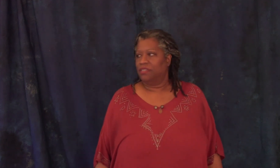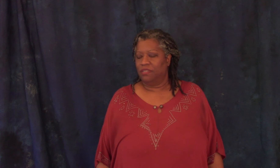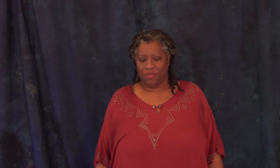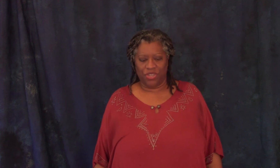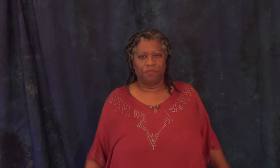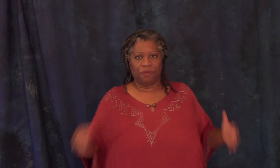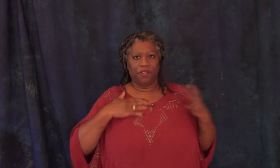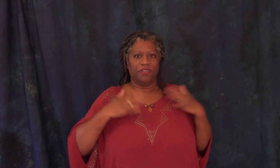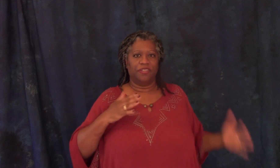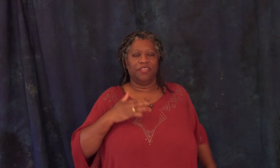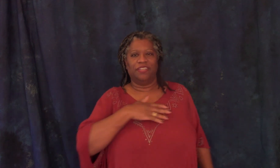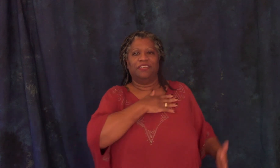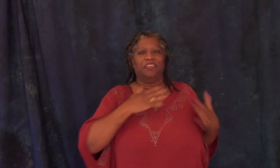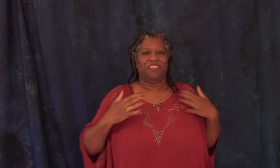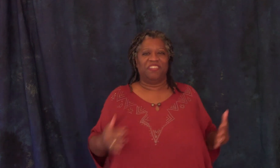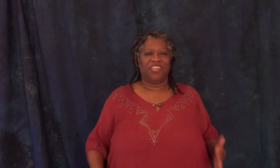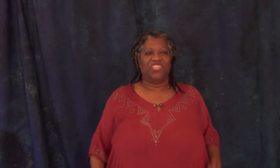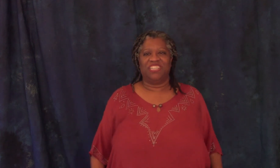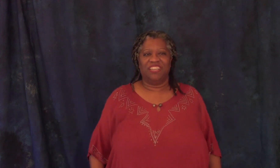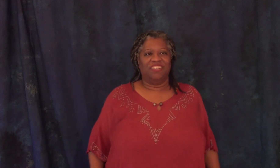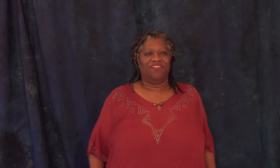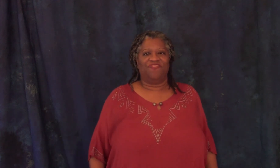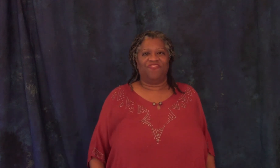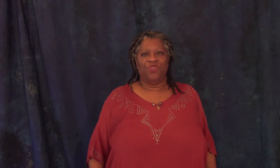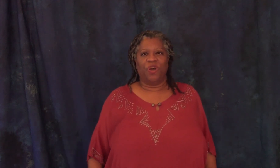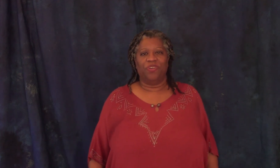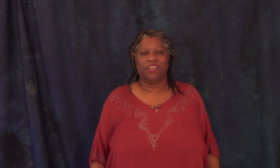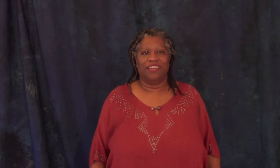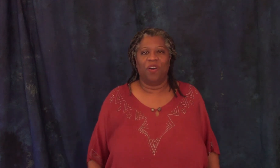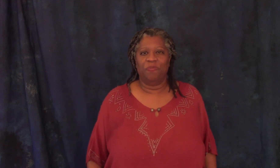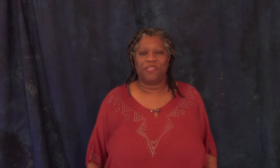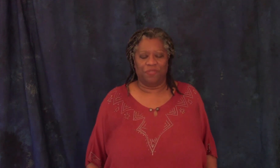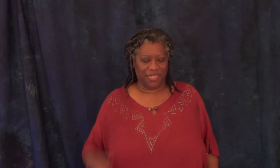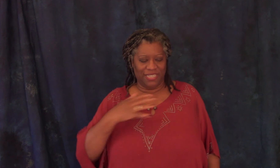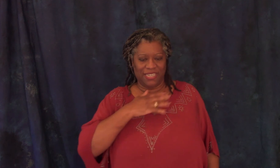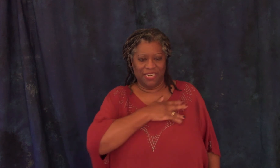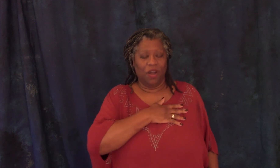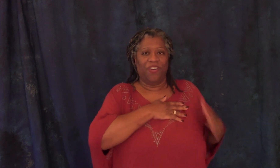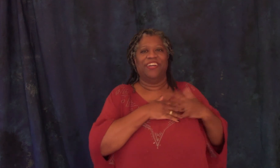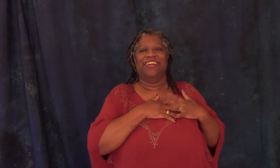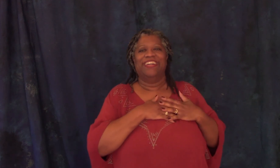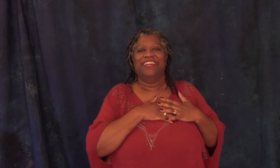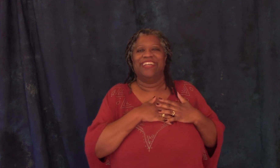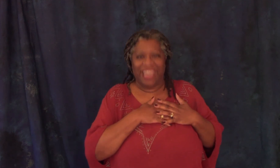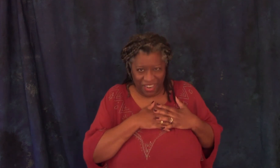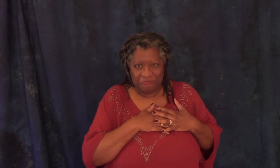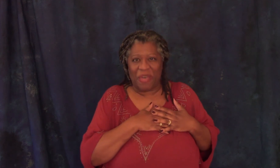the chicken farmer touched his new coat in hopes and realized oh he had managed